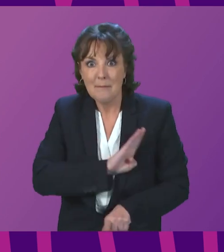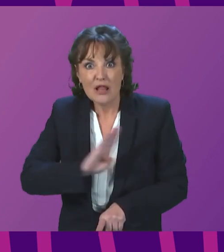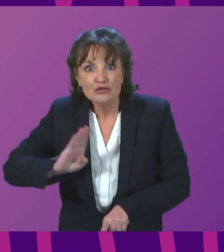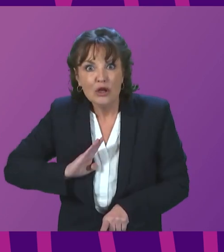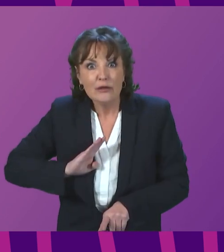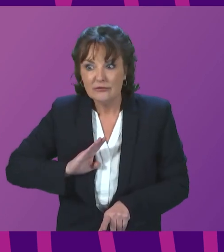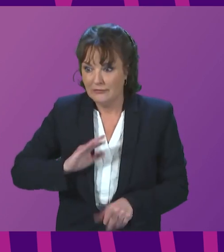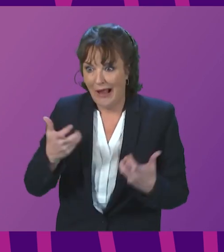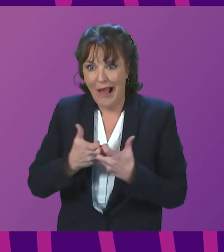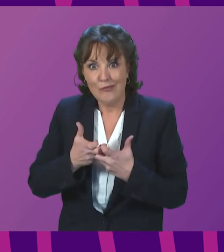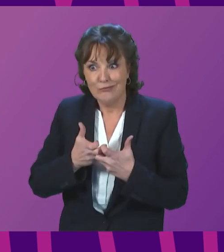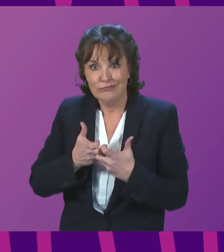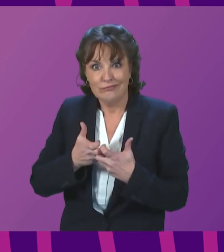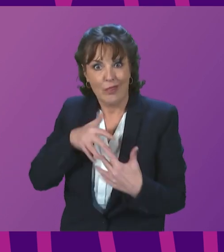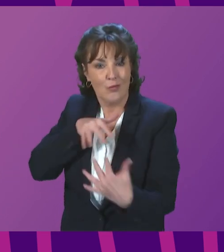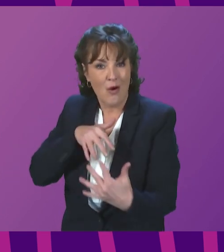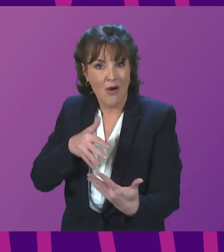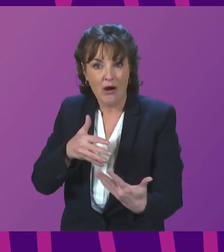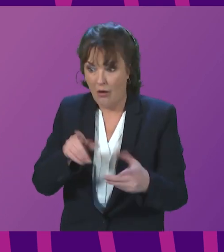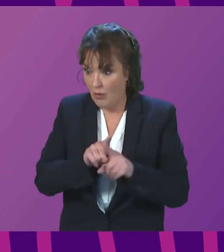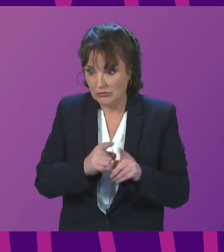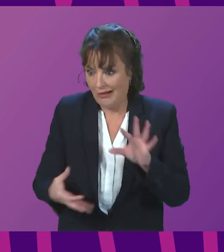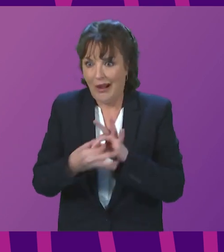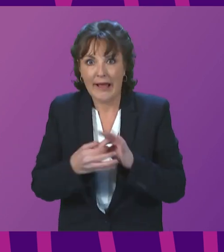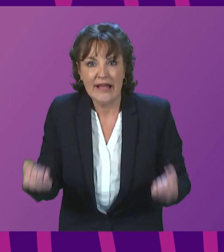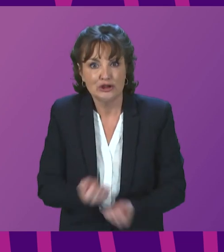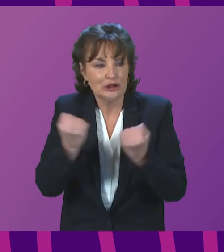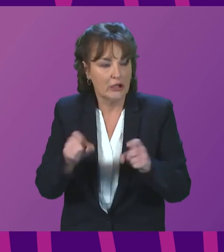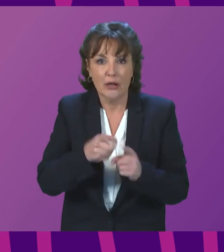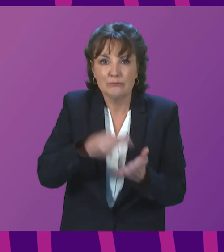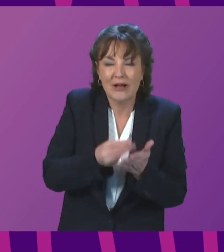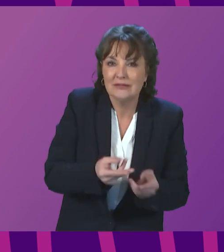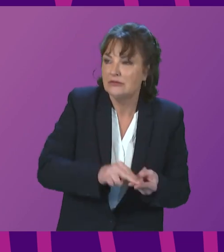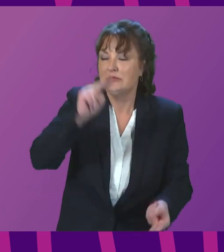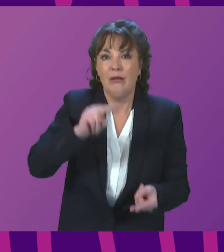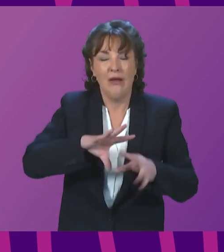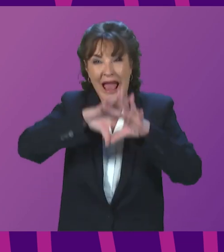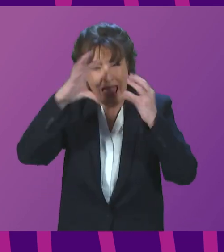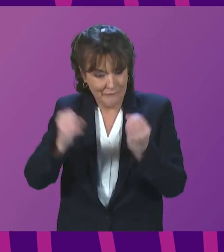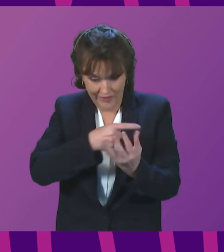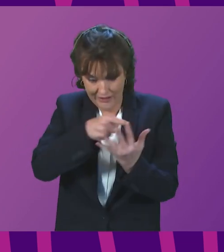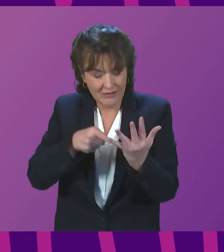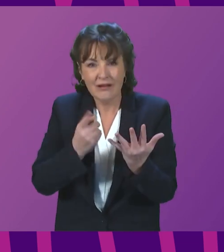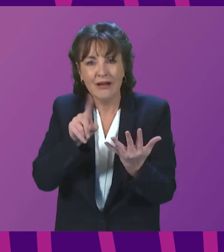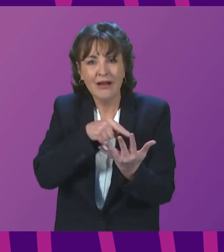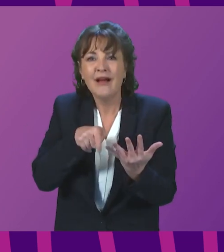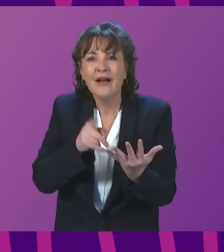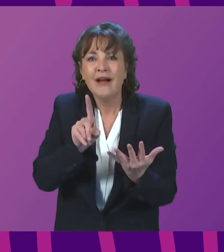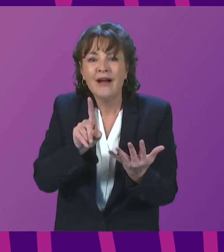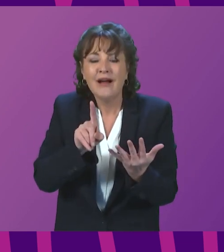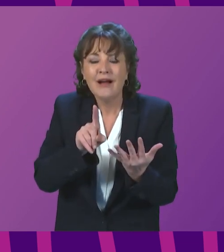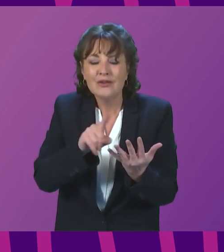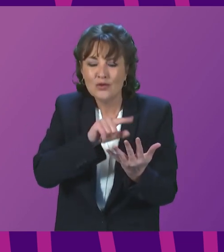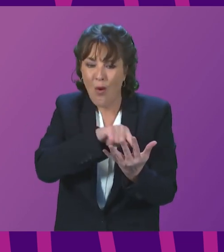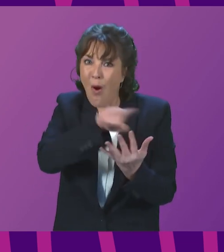and in terms of the implications for energy and for inflation and for the impact on all of us. But we do not do anybody any